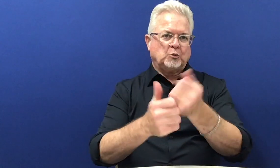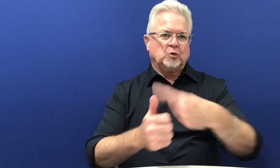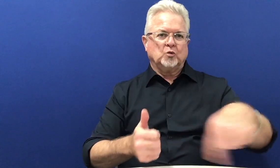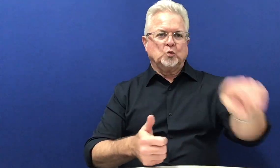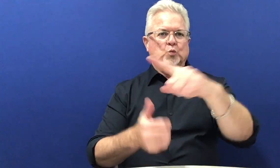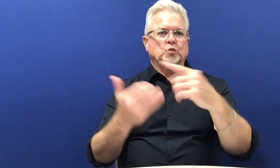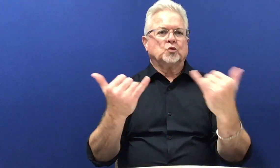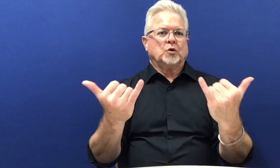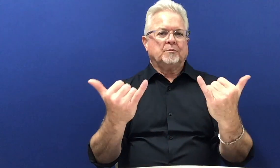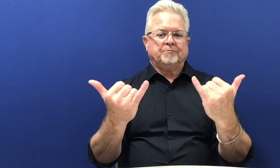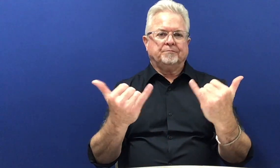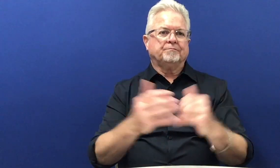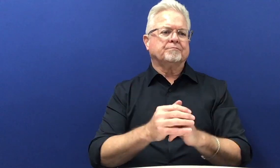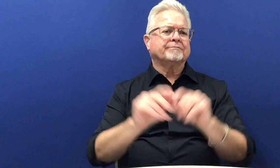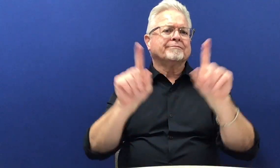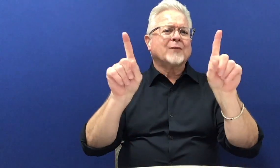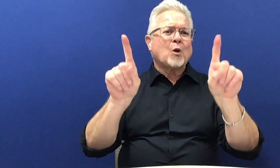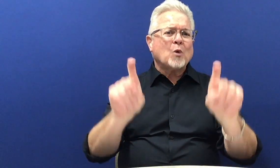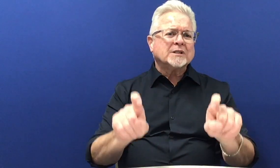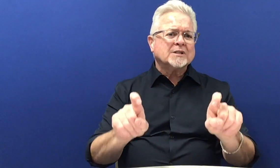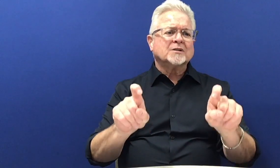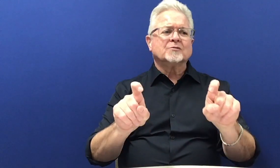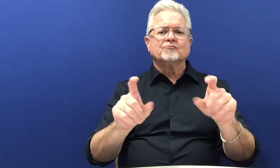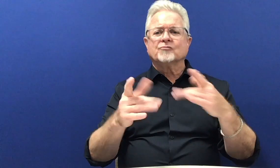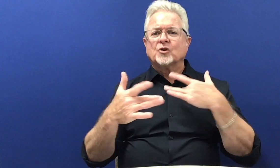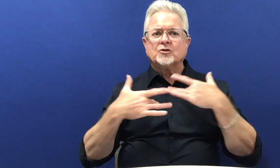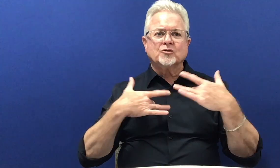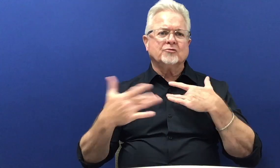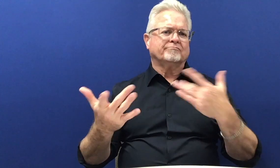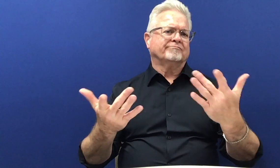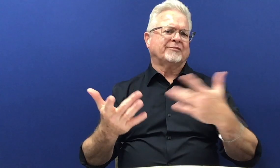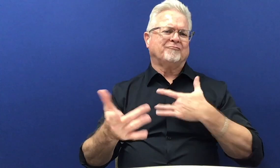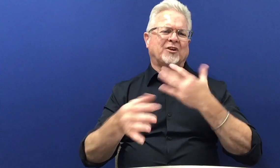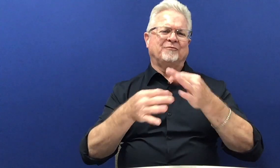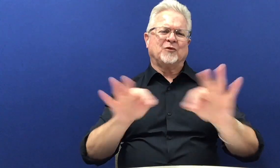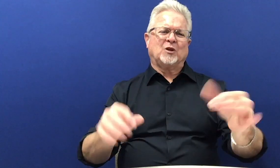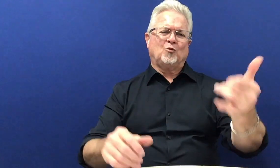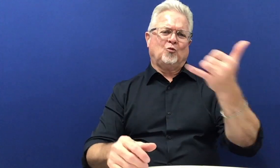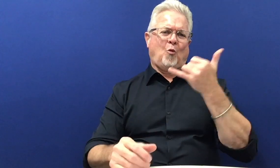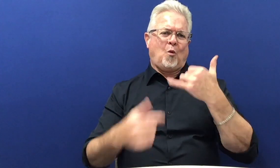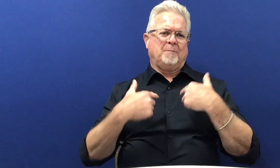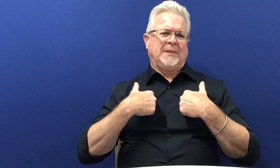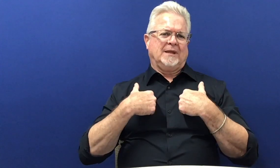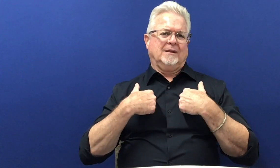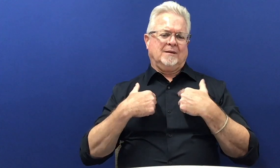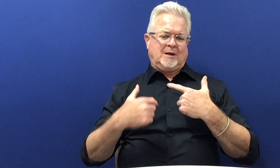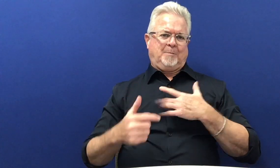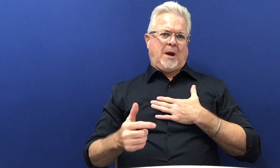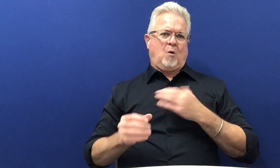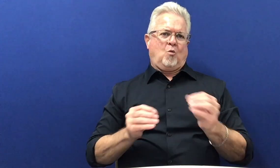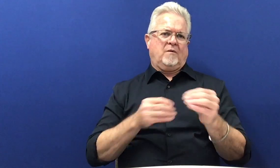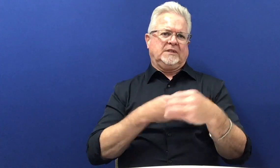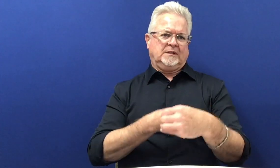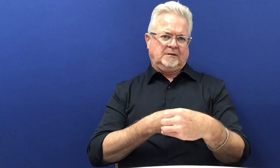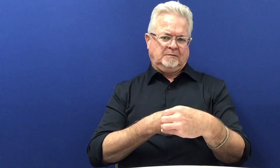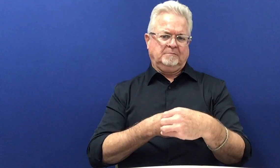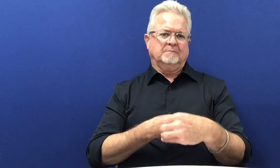So that's what I wanted to share with you today. If you have any questions or concerns, you can always call me at my